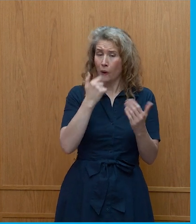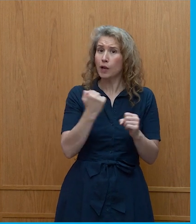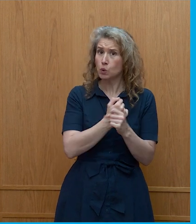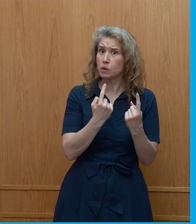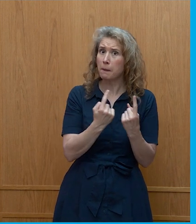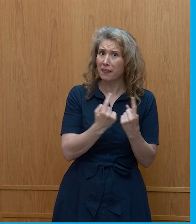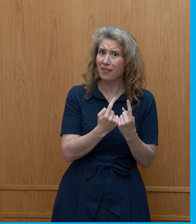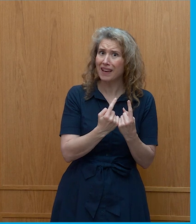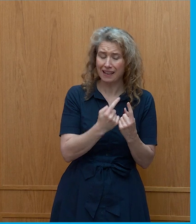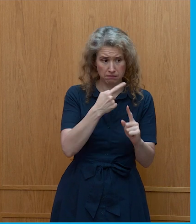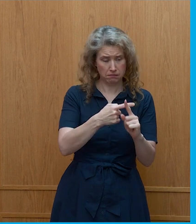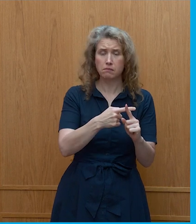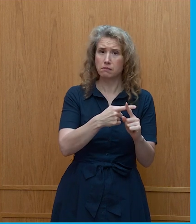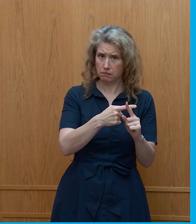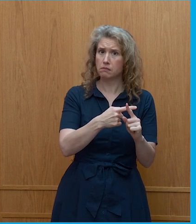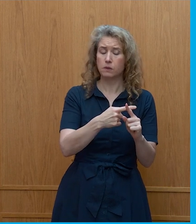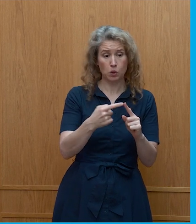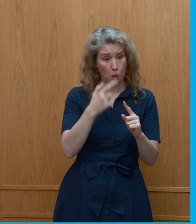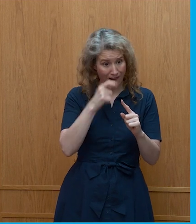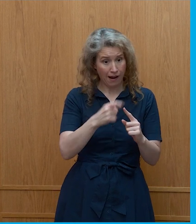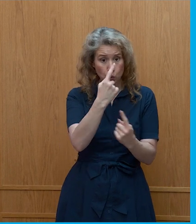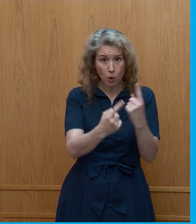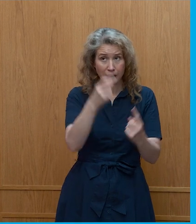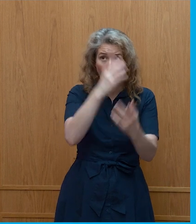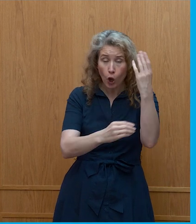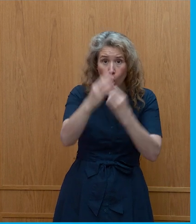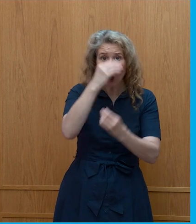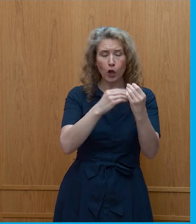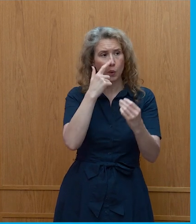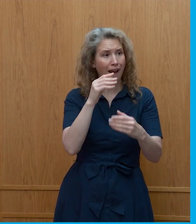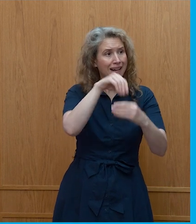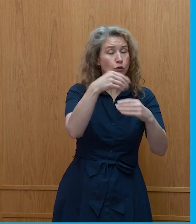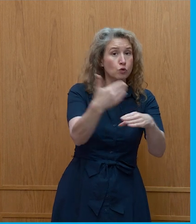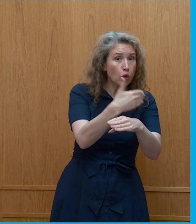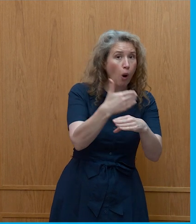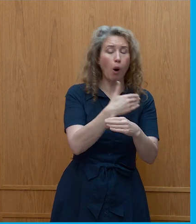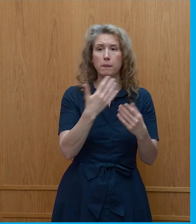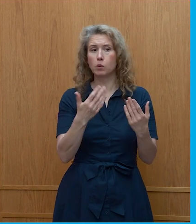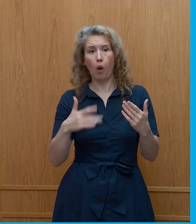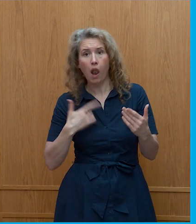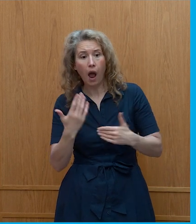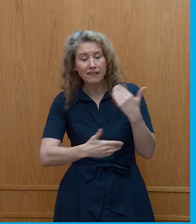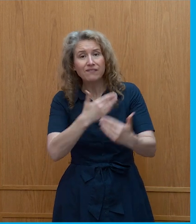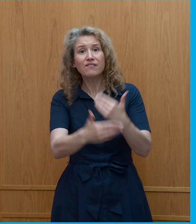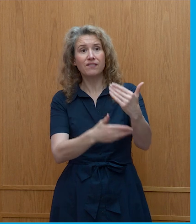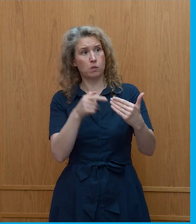that you can do something about it, that they can educate themselves to jobs and to a life where they can